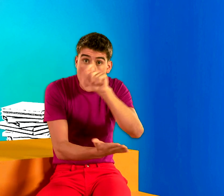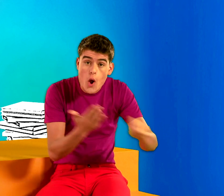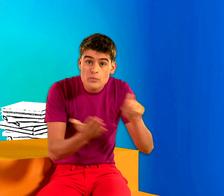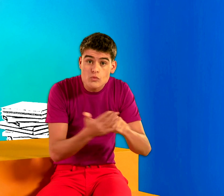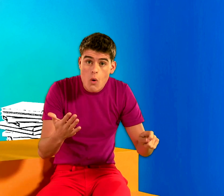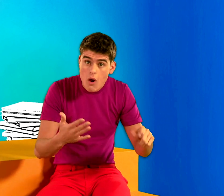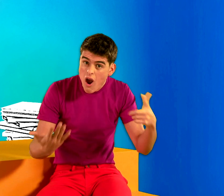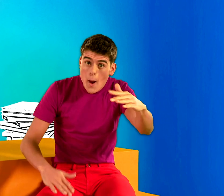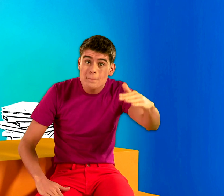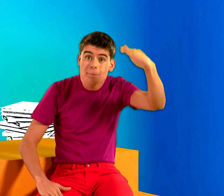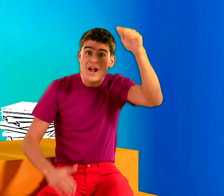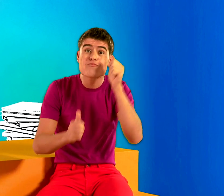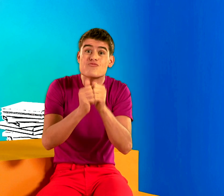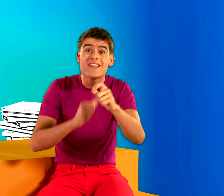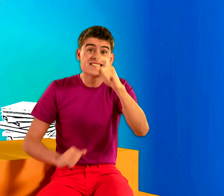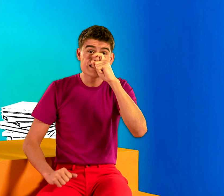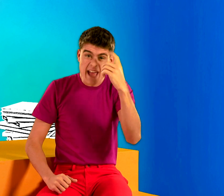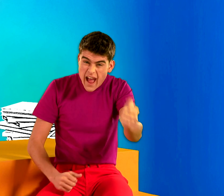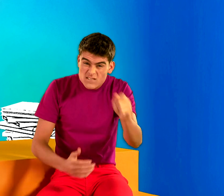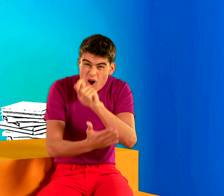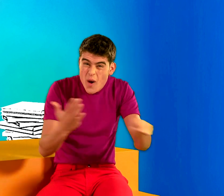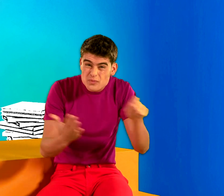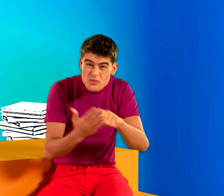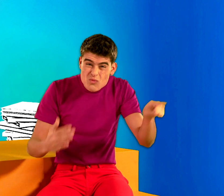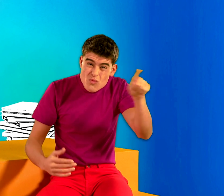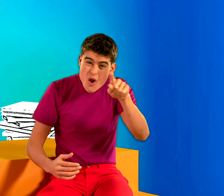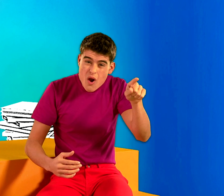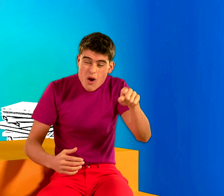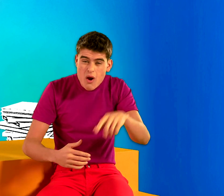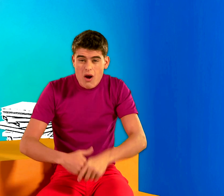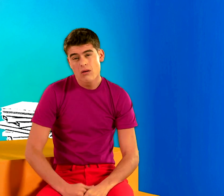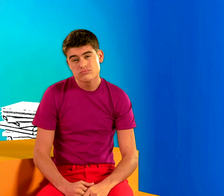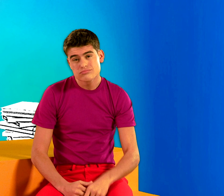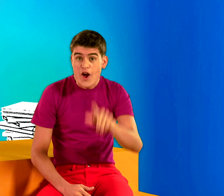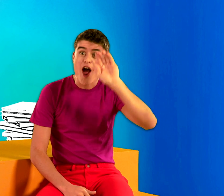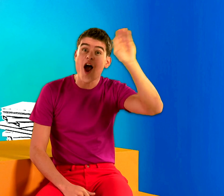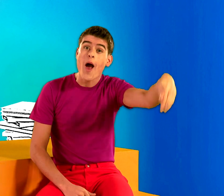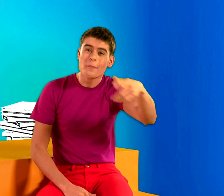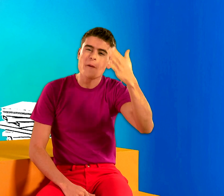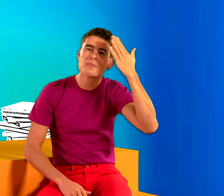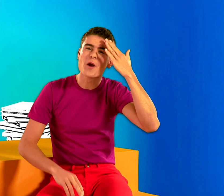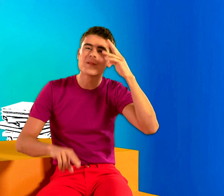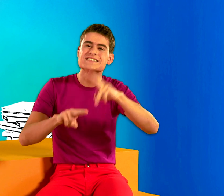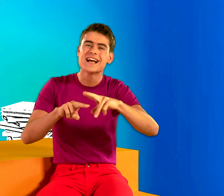Maybe your big brothers and sisters have homework Maybe it's reading and writing To do at home with mum and dad